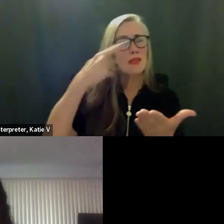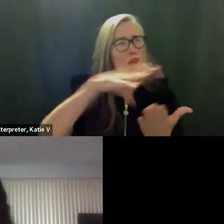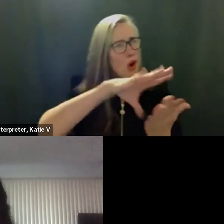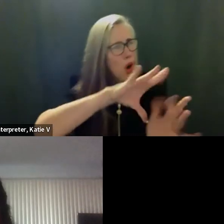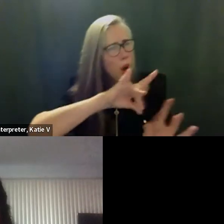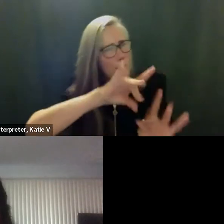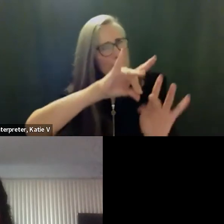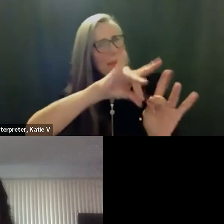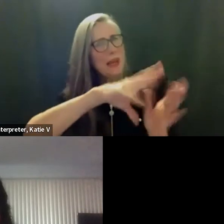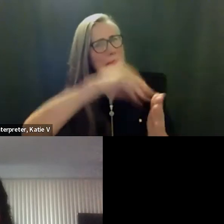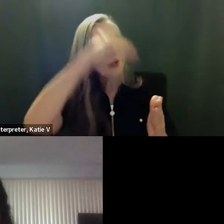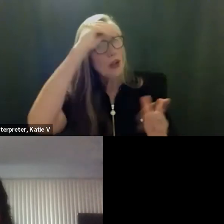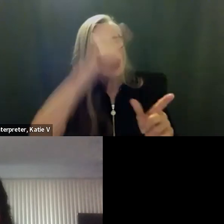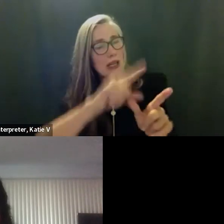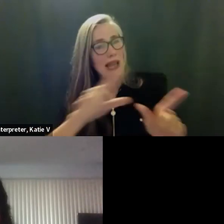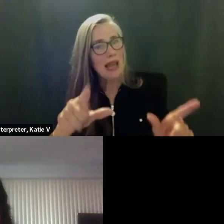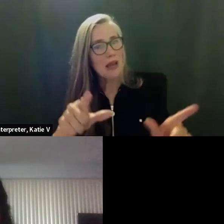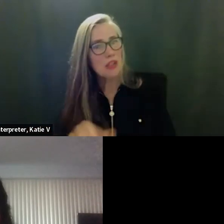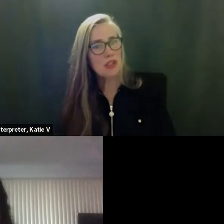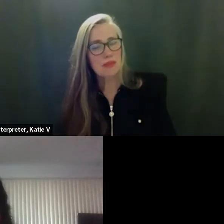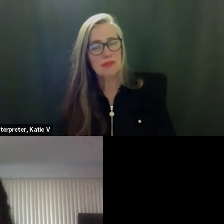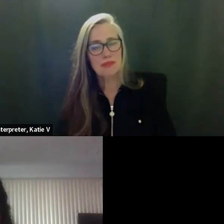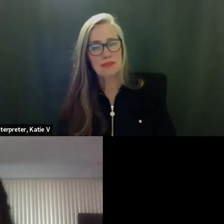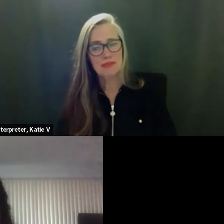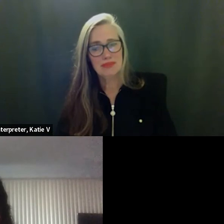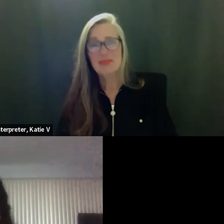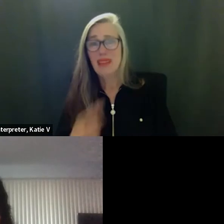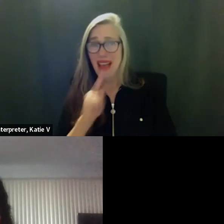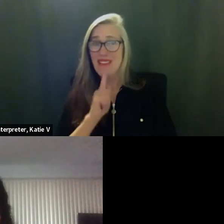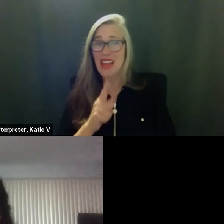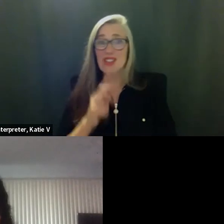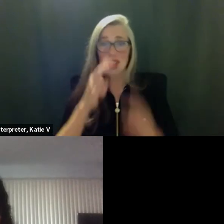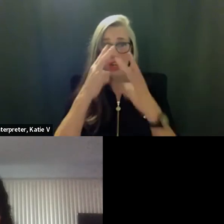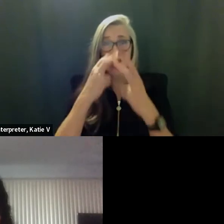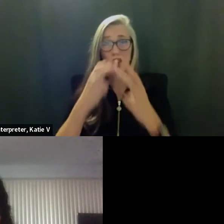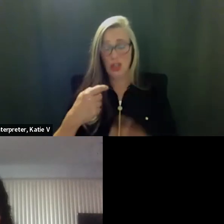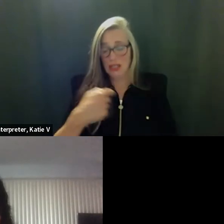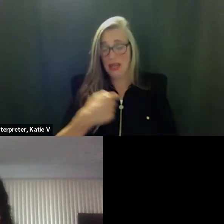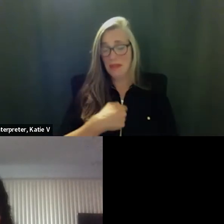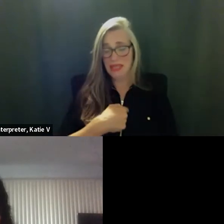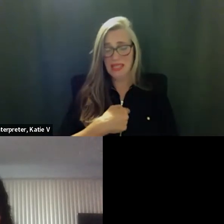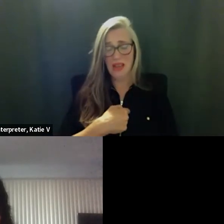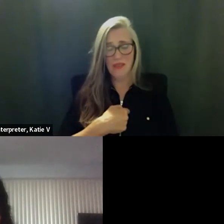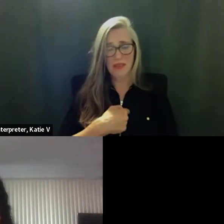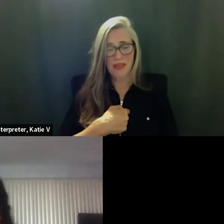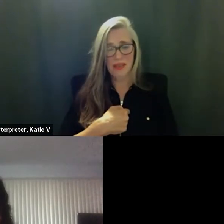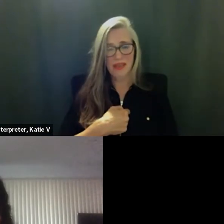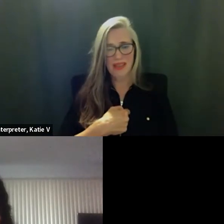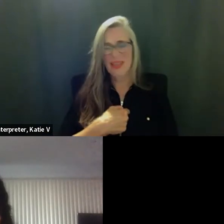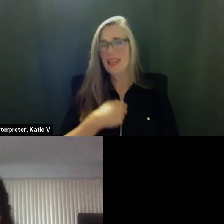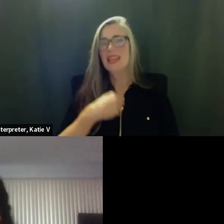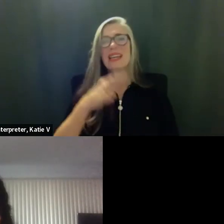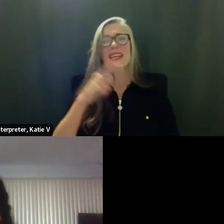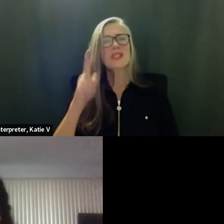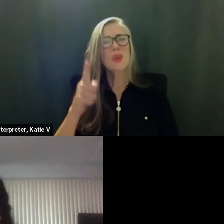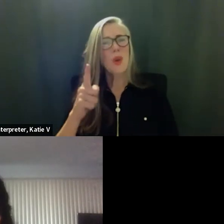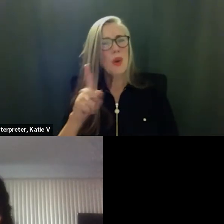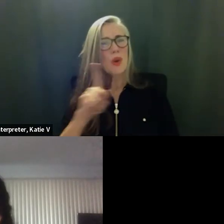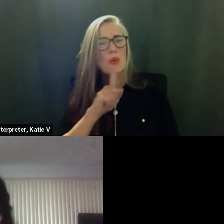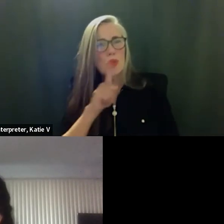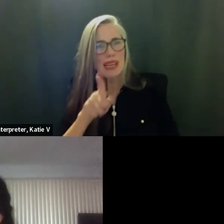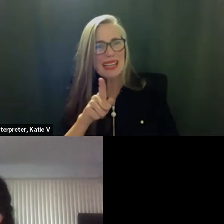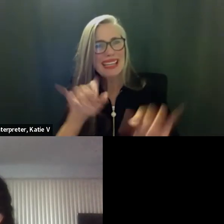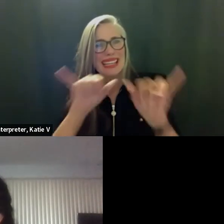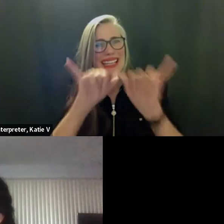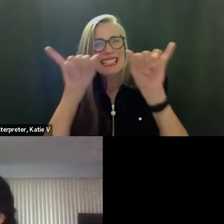of uh this issue and the big thing is about decoding versus a queuing system and um